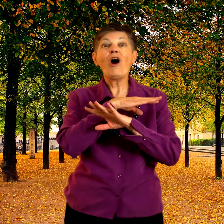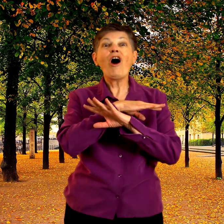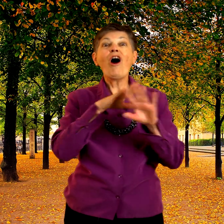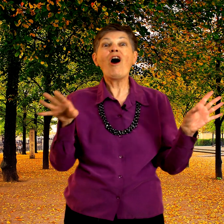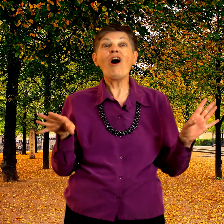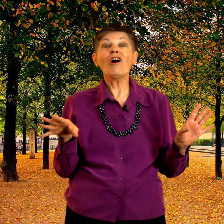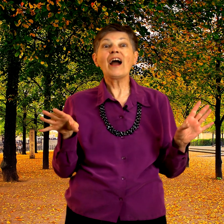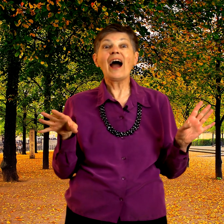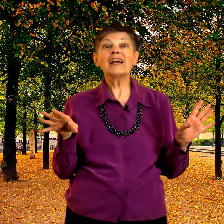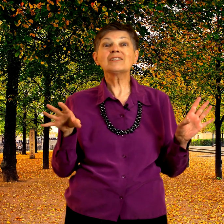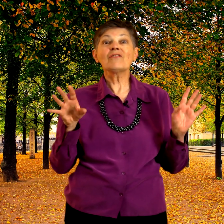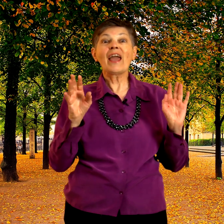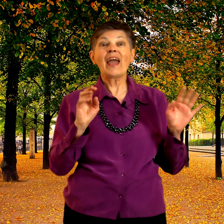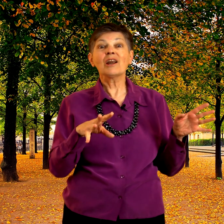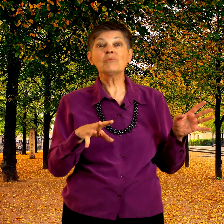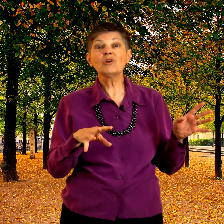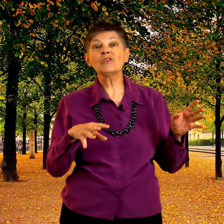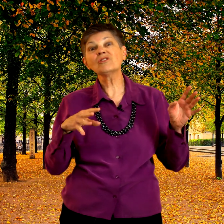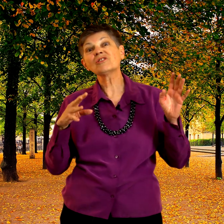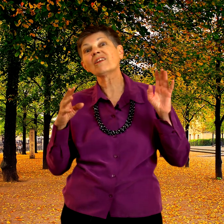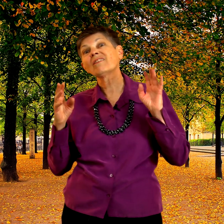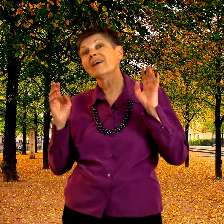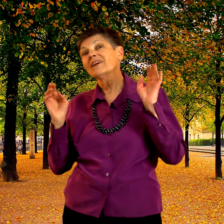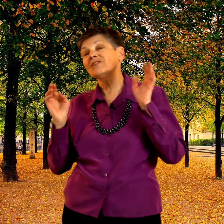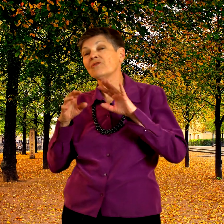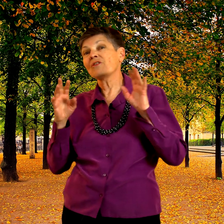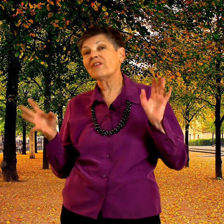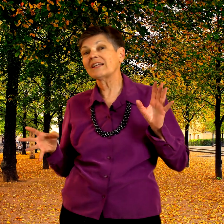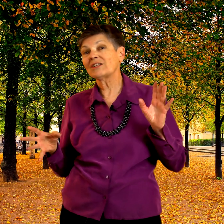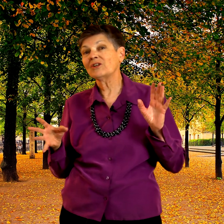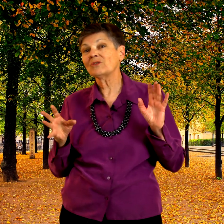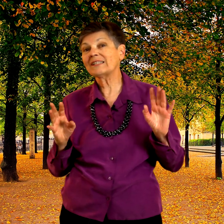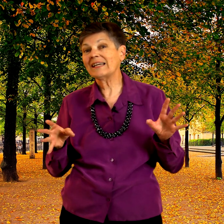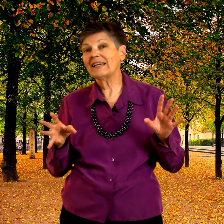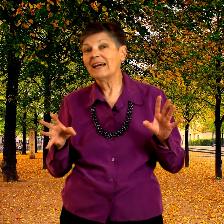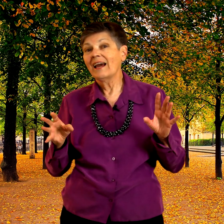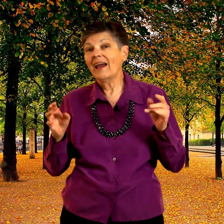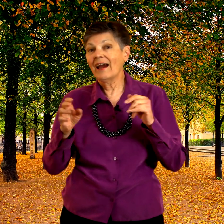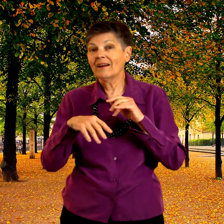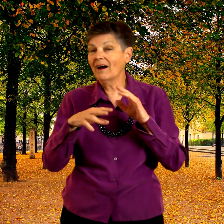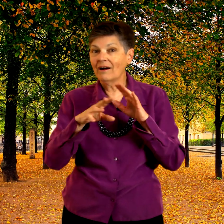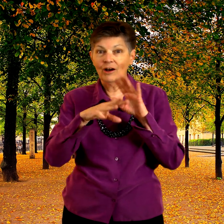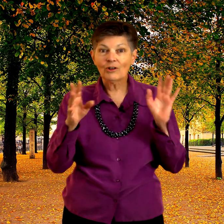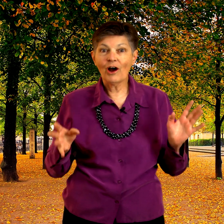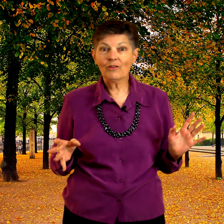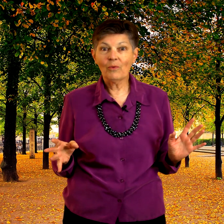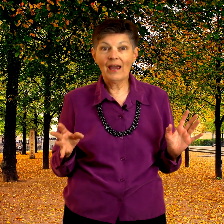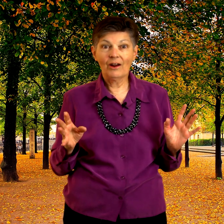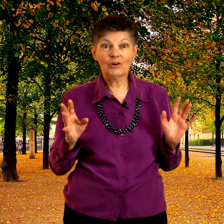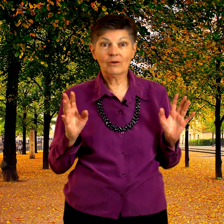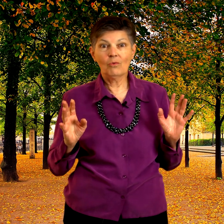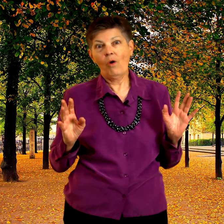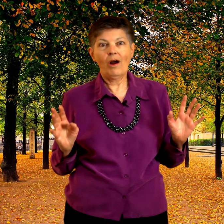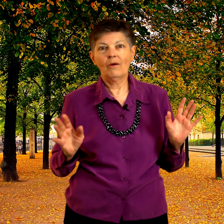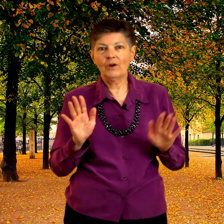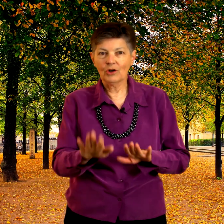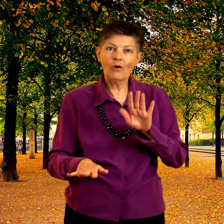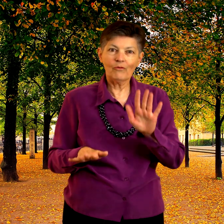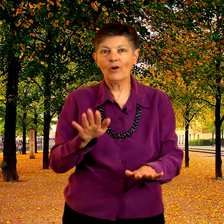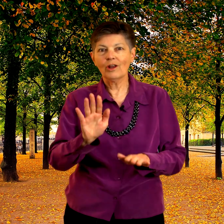all kinds of animals and different things that you see and along the way on your when you're going for a